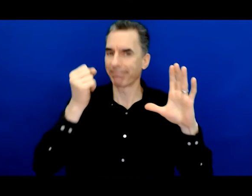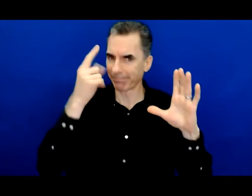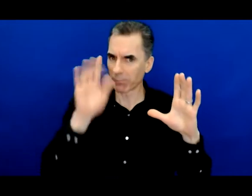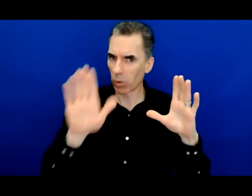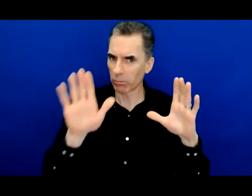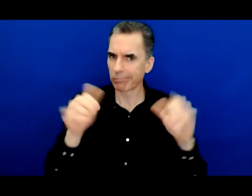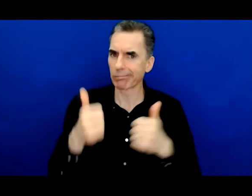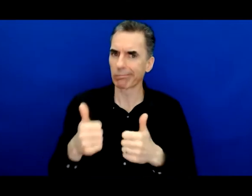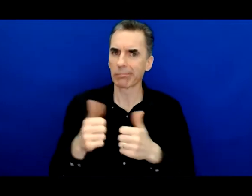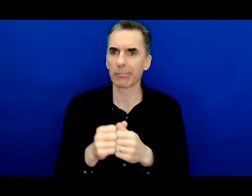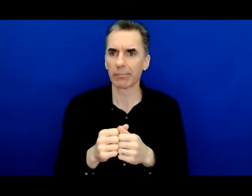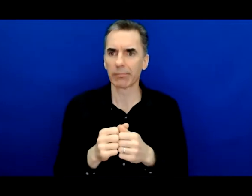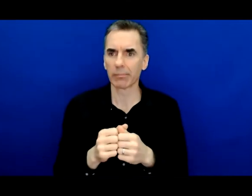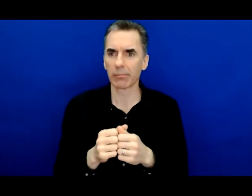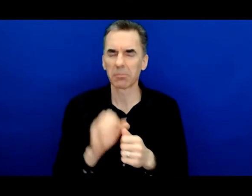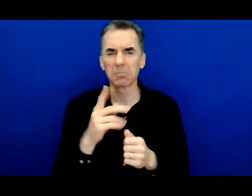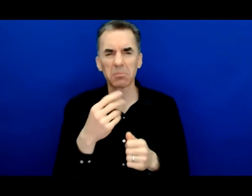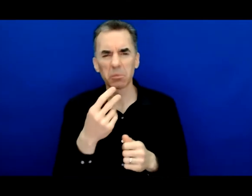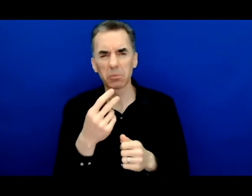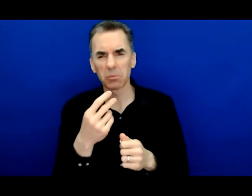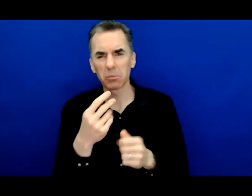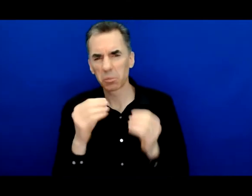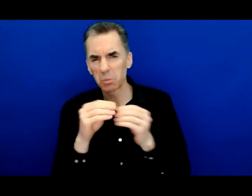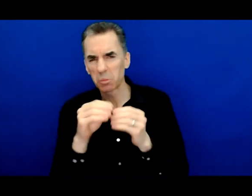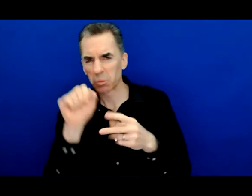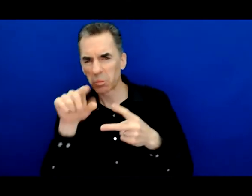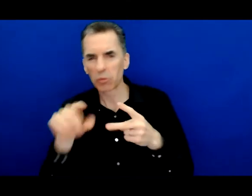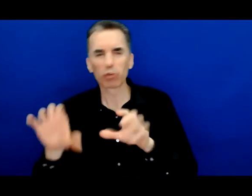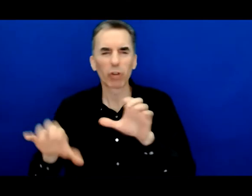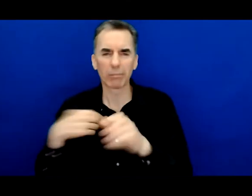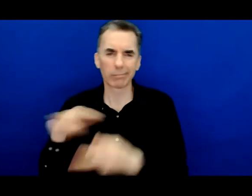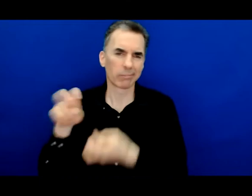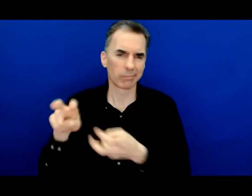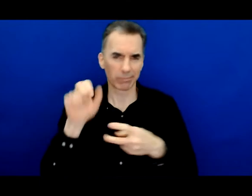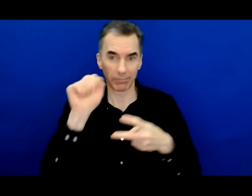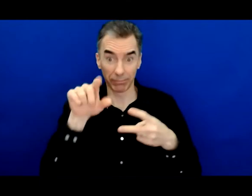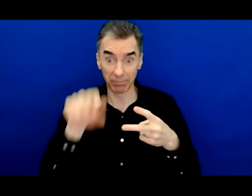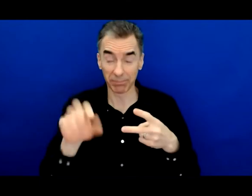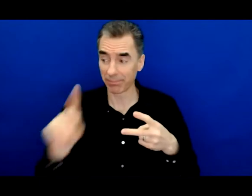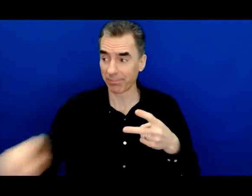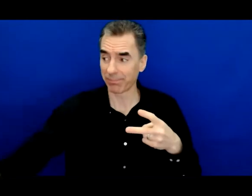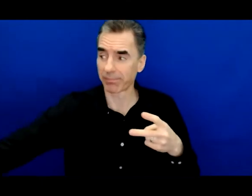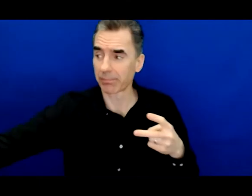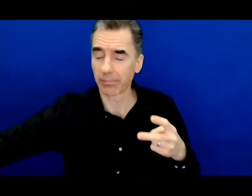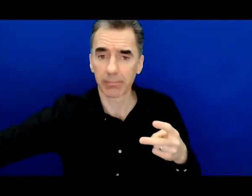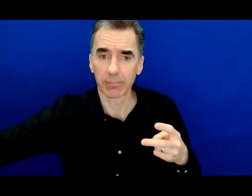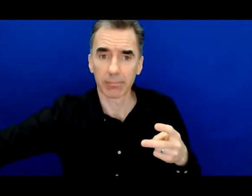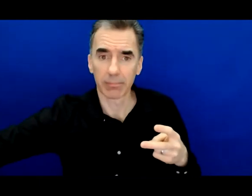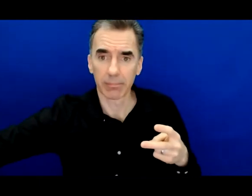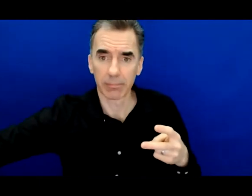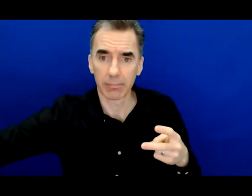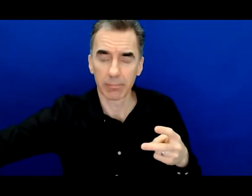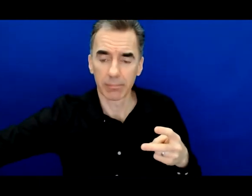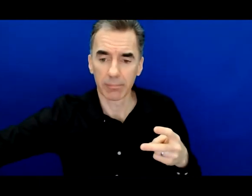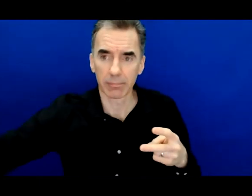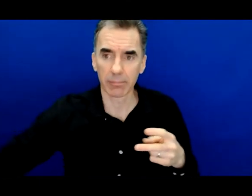so so when we have a couple more questions here in the chat I want to I want to pose to you and so this next one reads